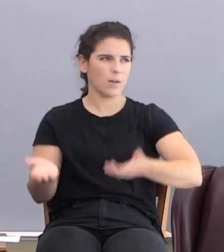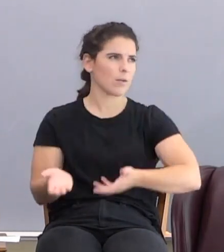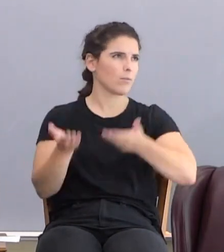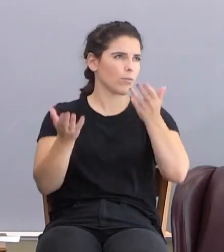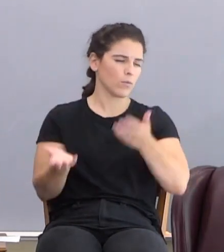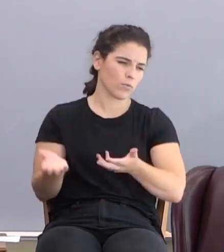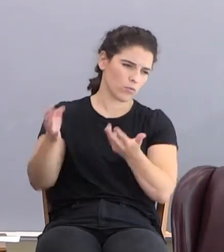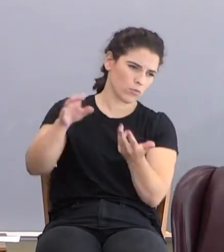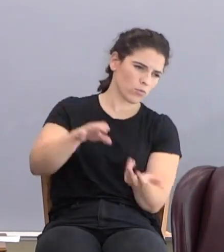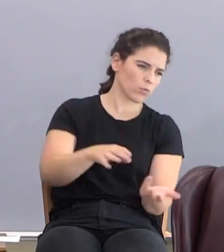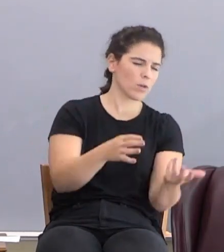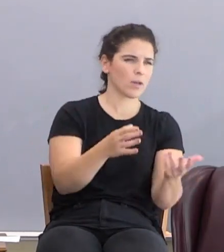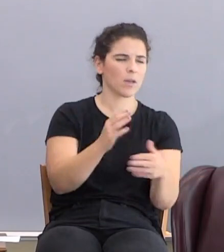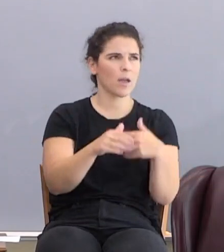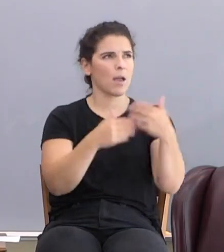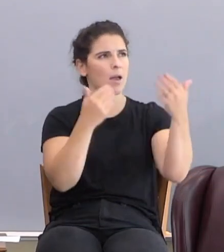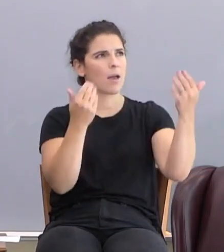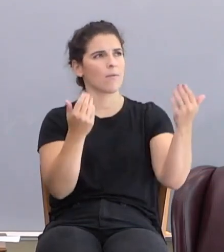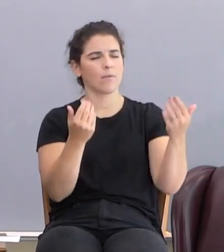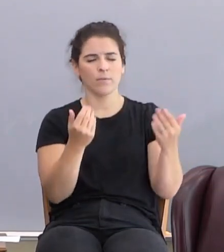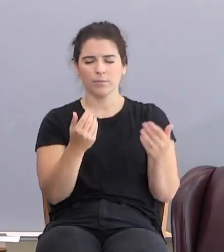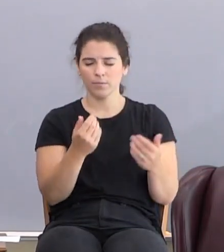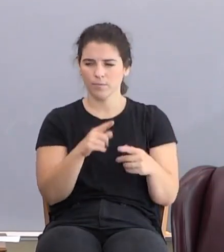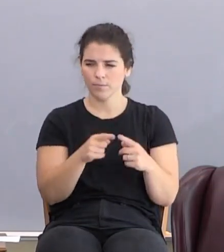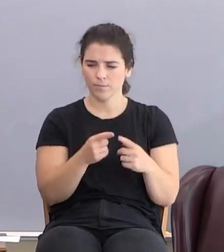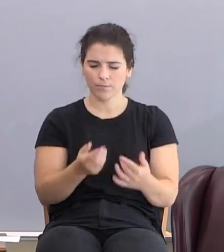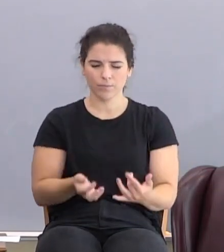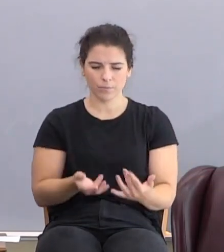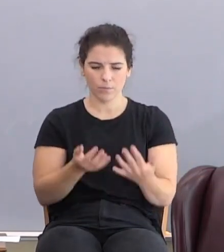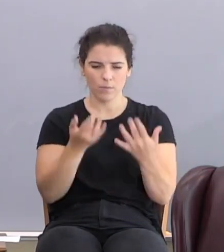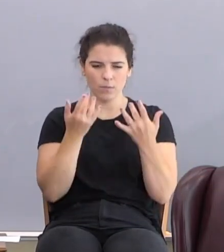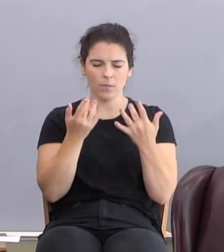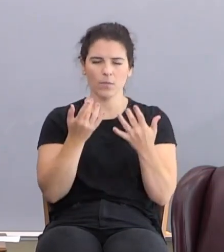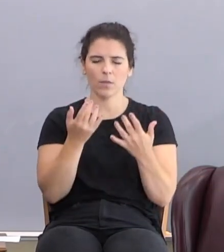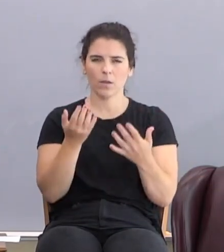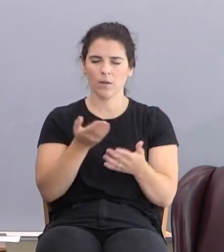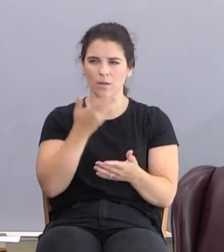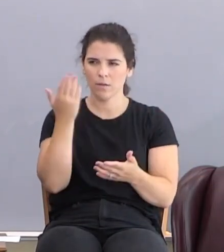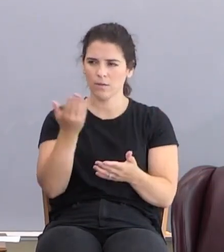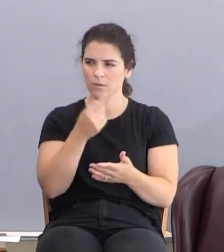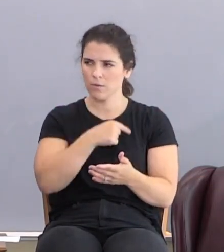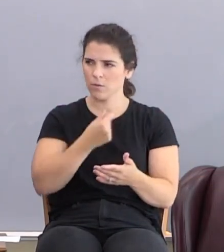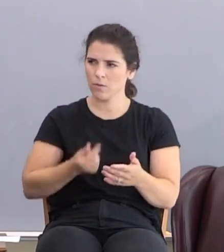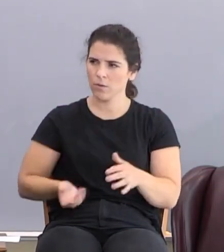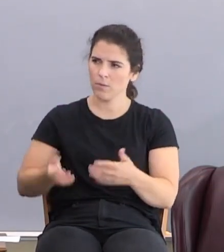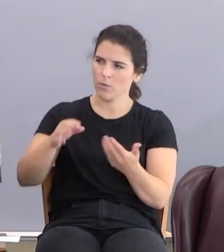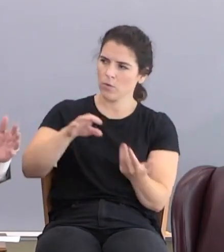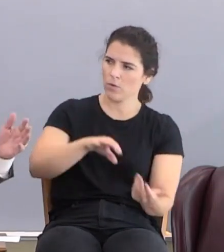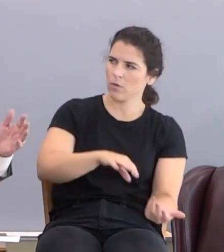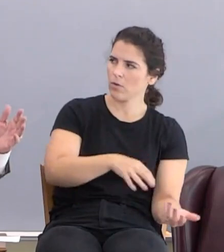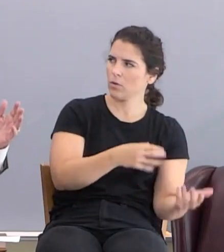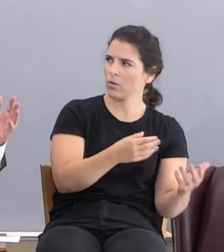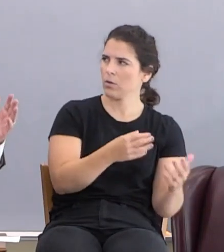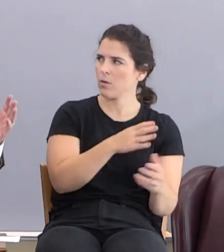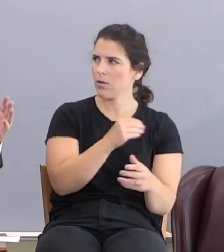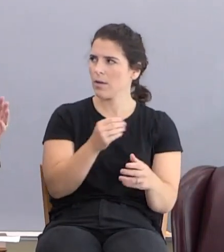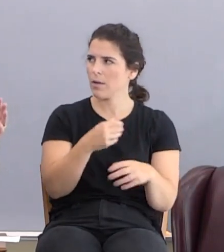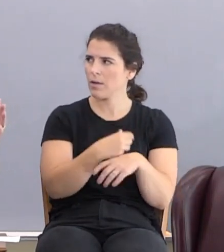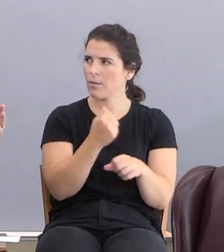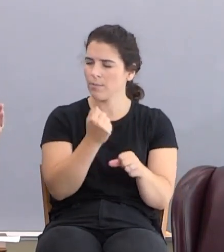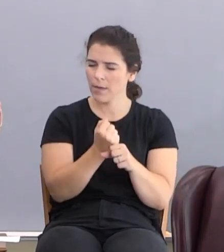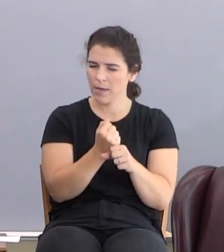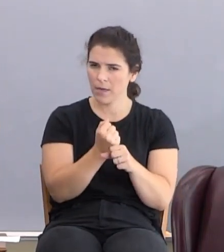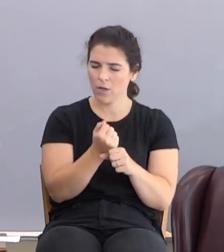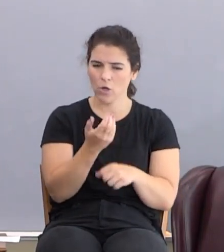her. Verse 19, when we burned incense to the Queen of Heaven, and poured out drink offerings unto her, and did make